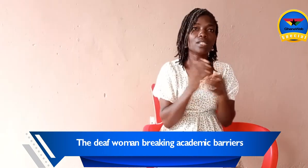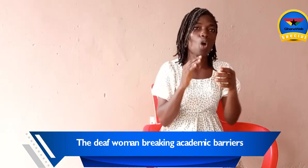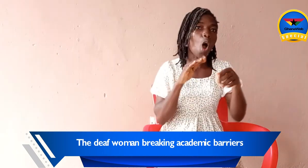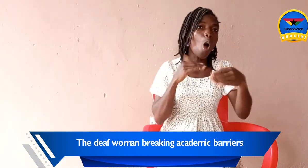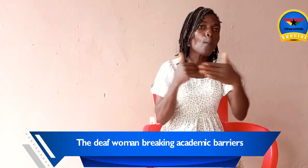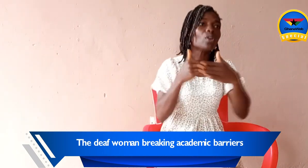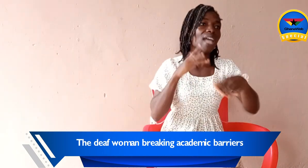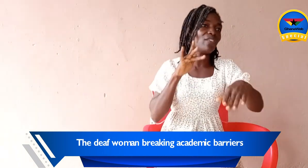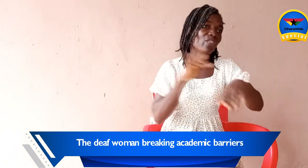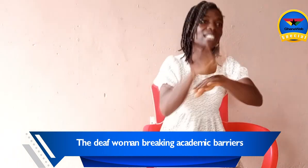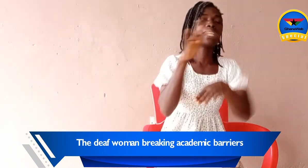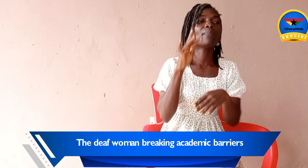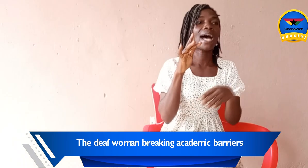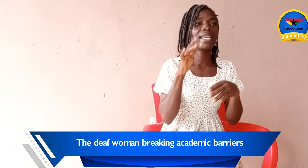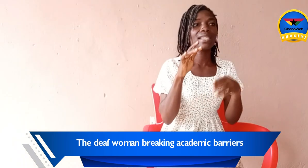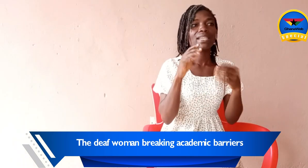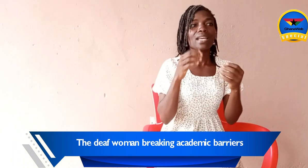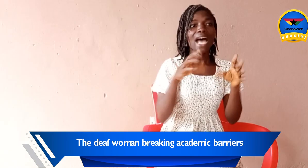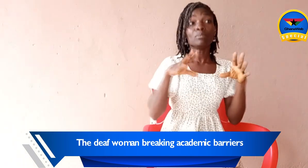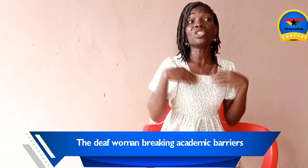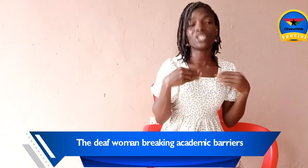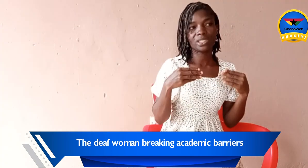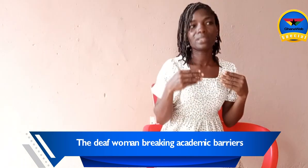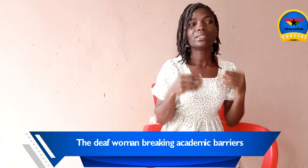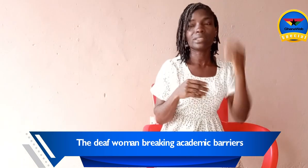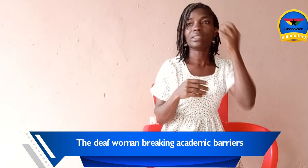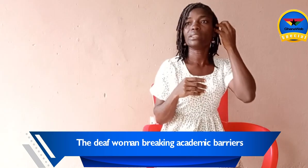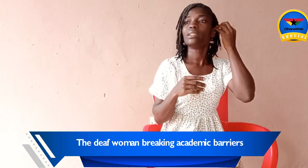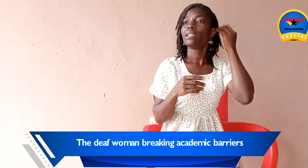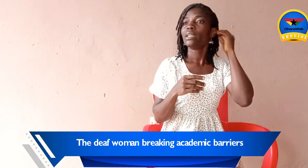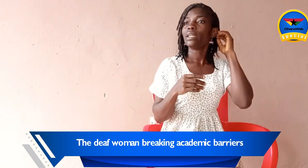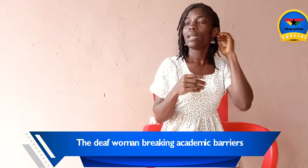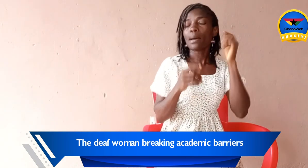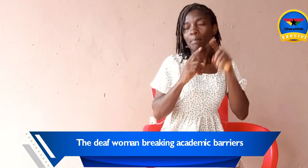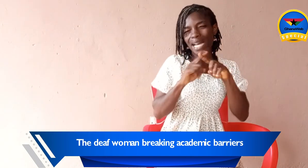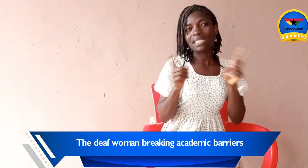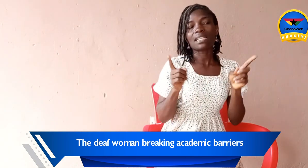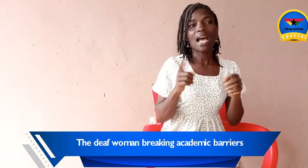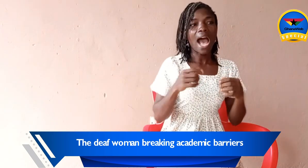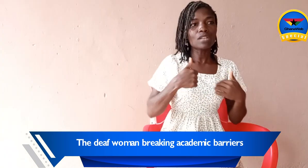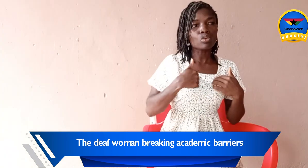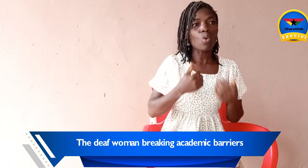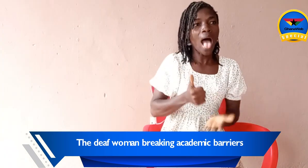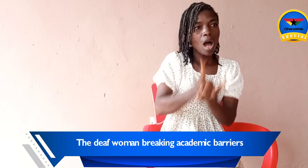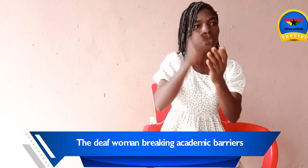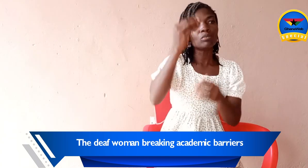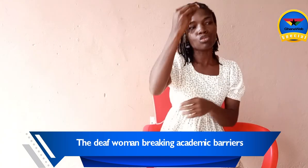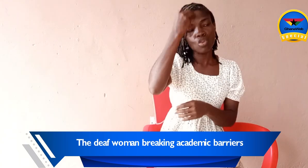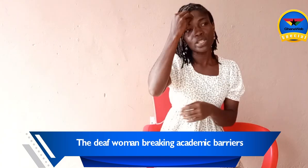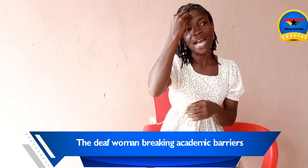It almost affected my admissions, but I had to help them to know